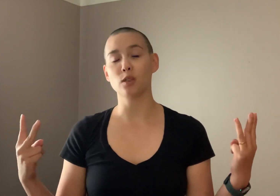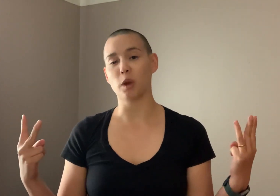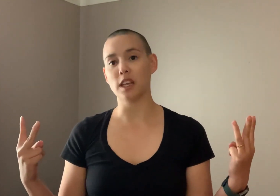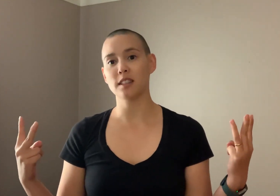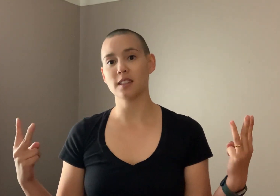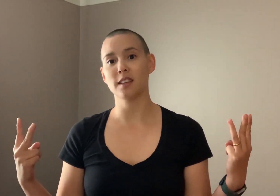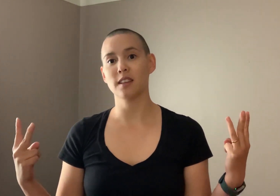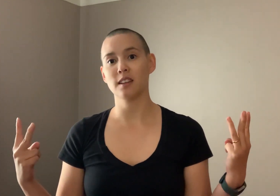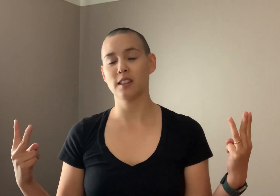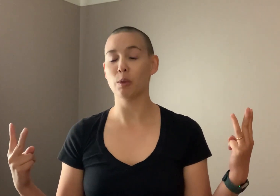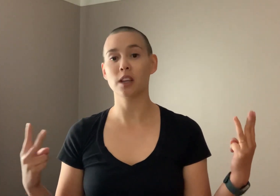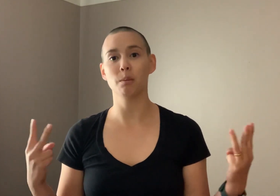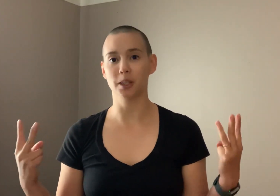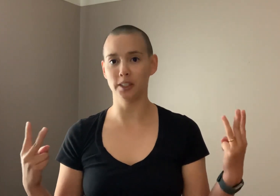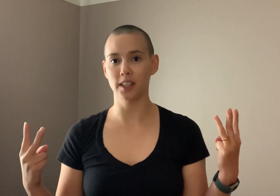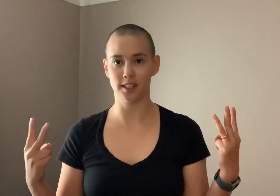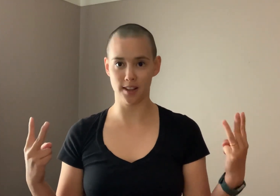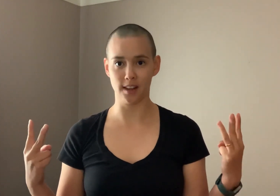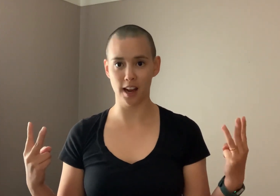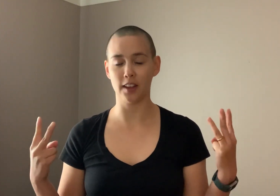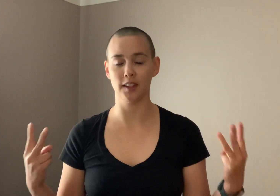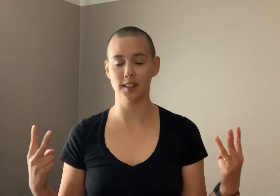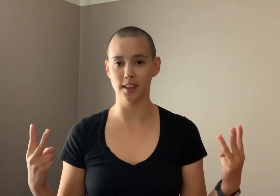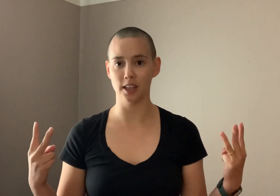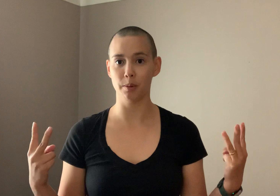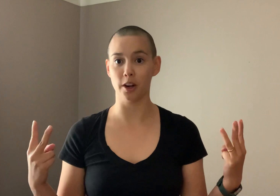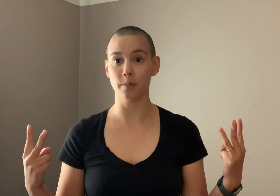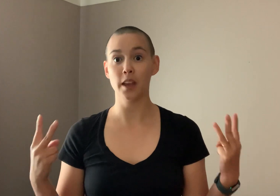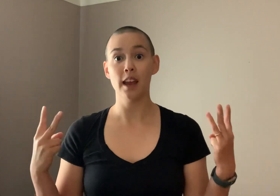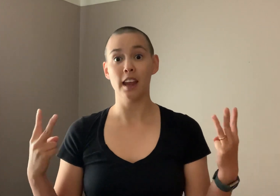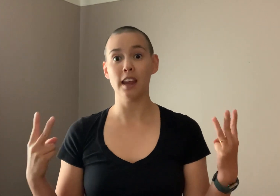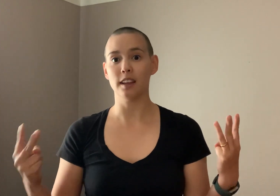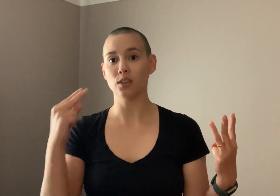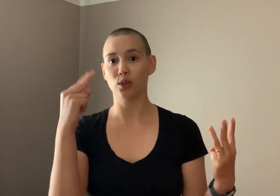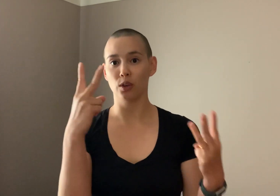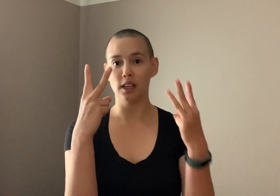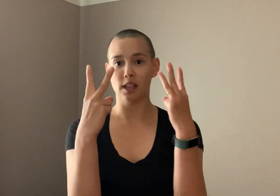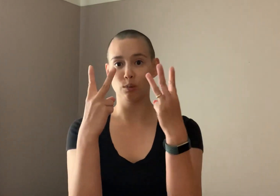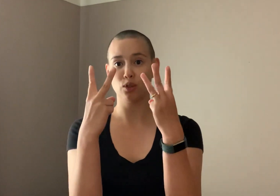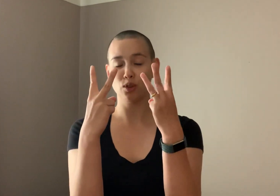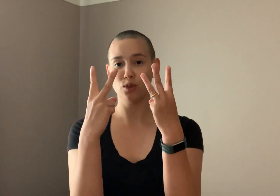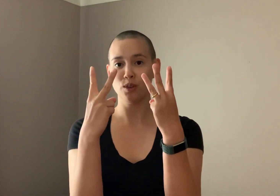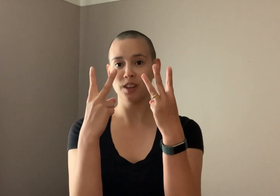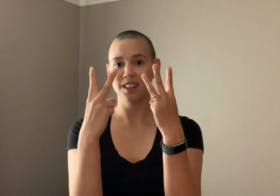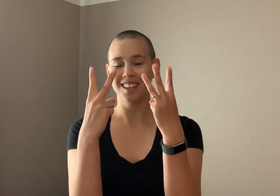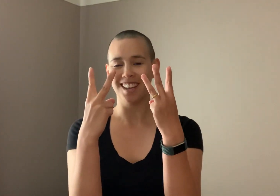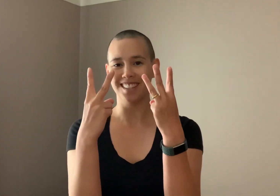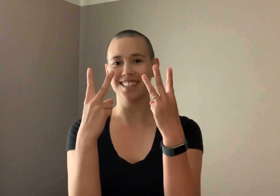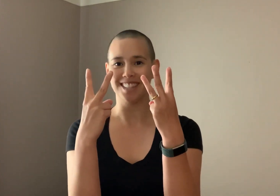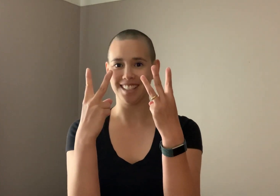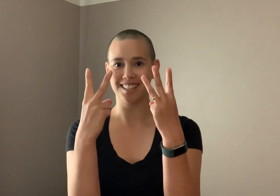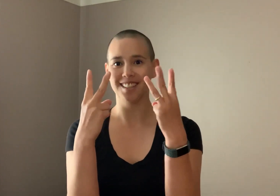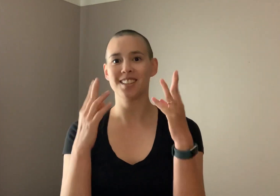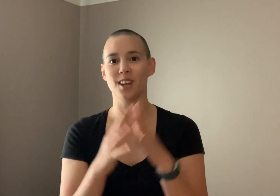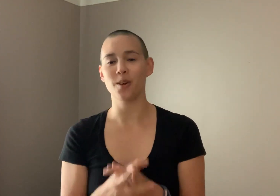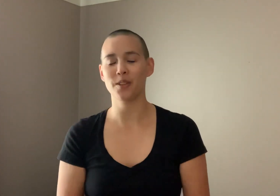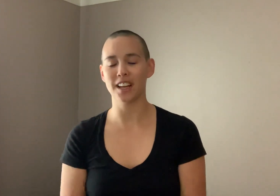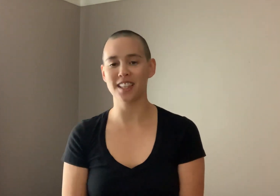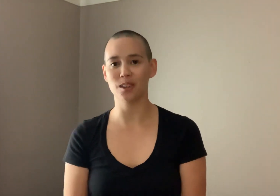ways that we could build a sundae at this sundae bar. And three times two is six. So that's how the